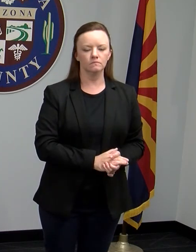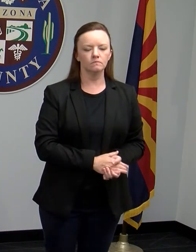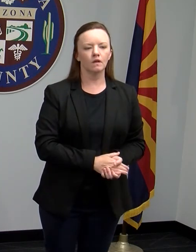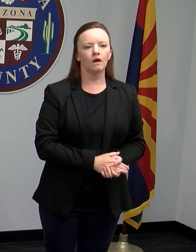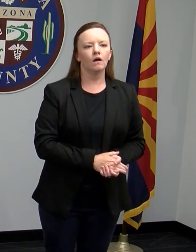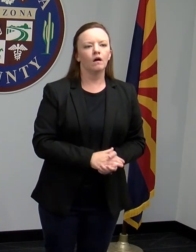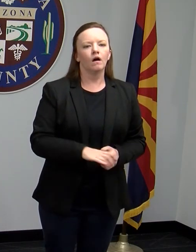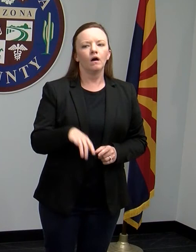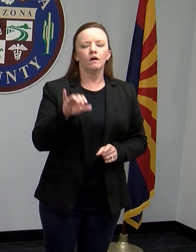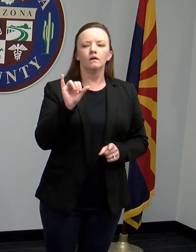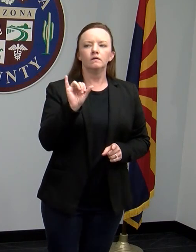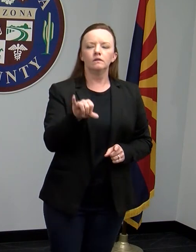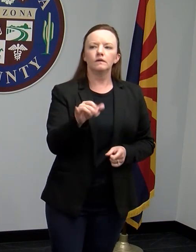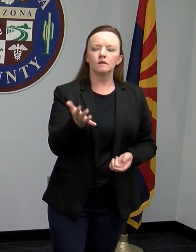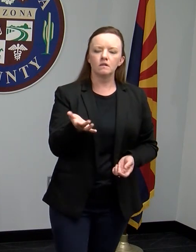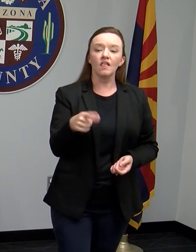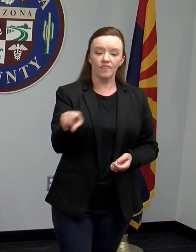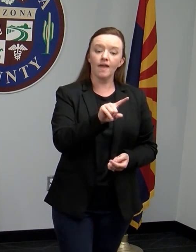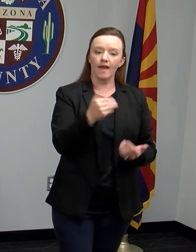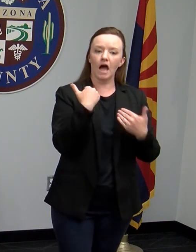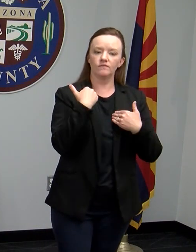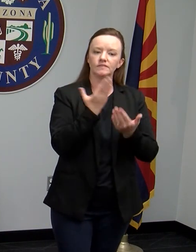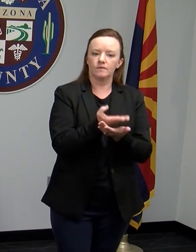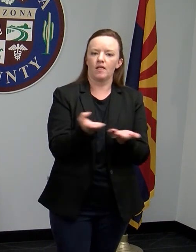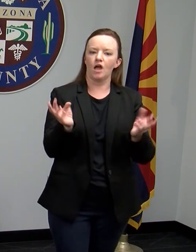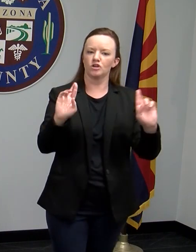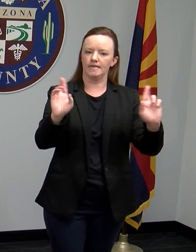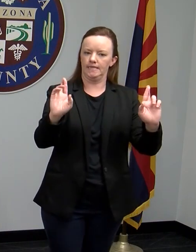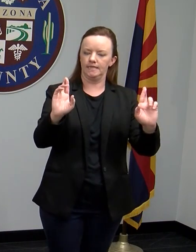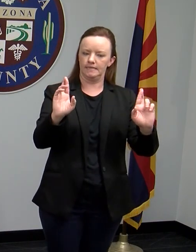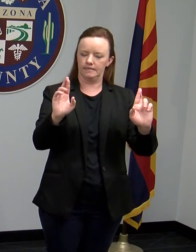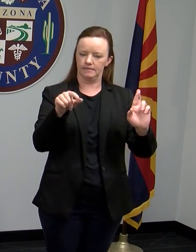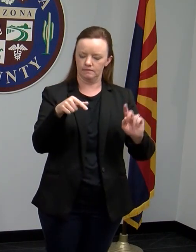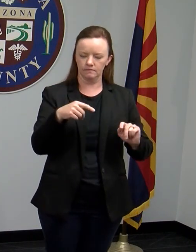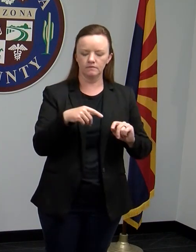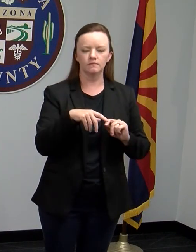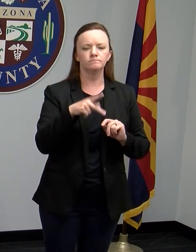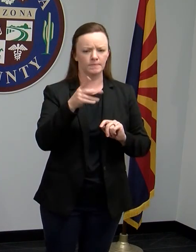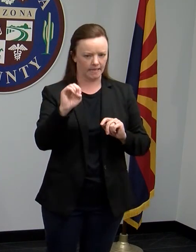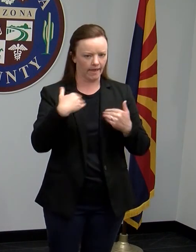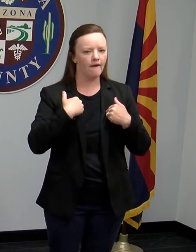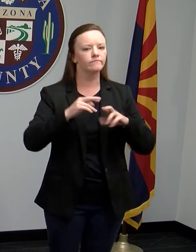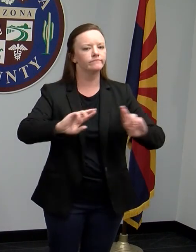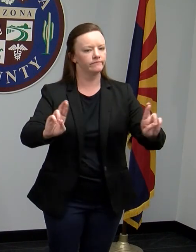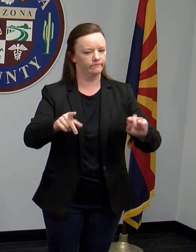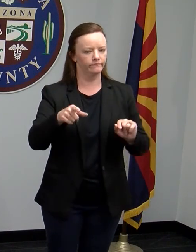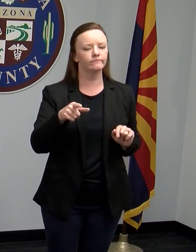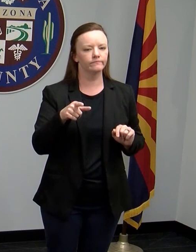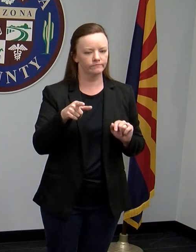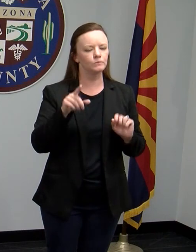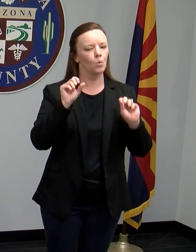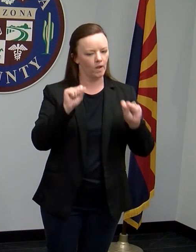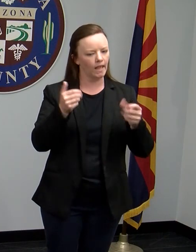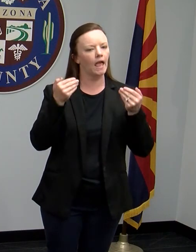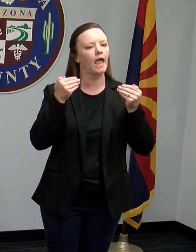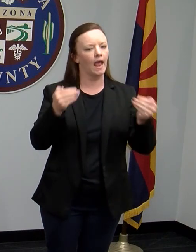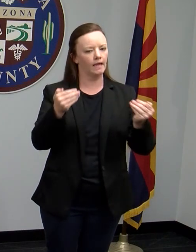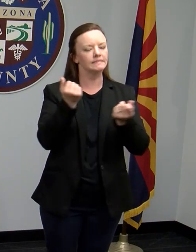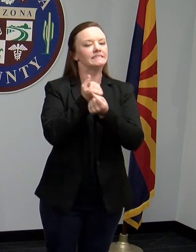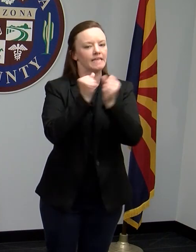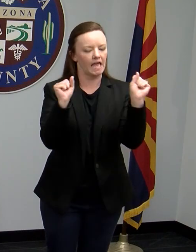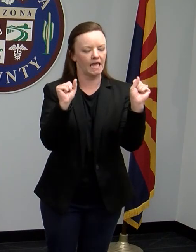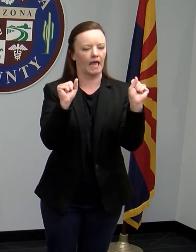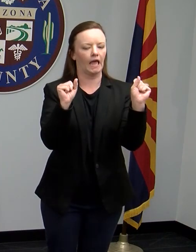they have that supply at the ready along with the personal protective equipment in order to make sure their people are